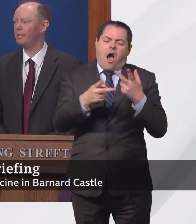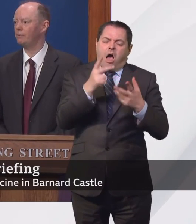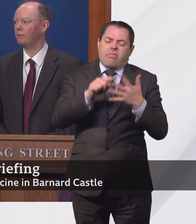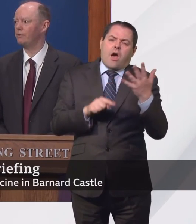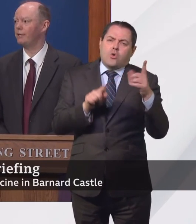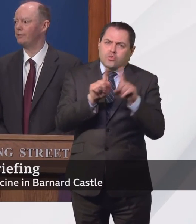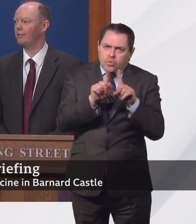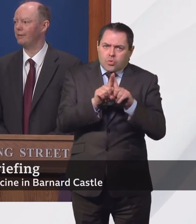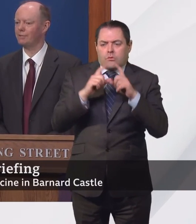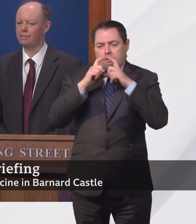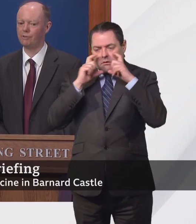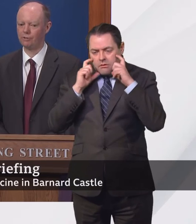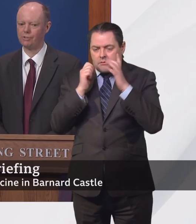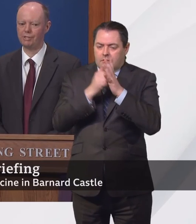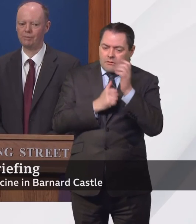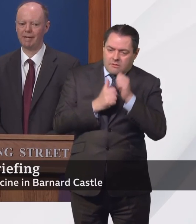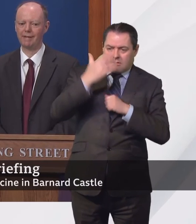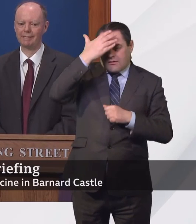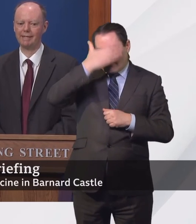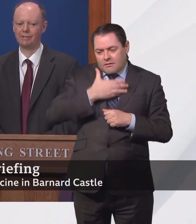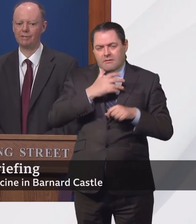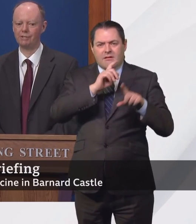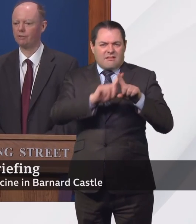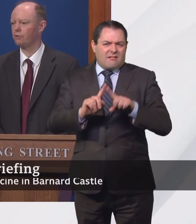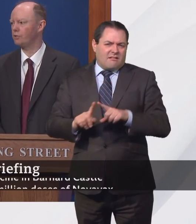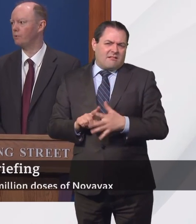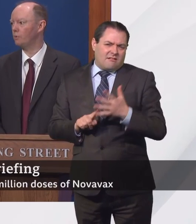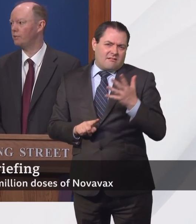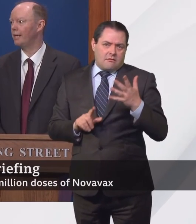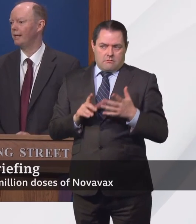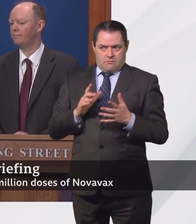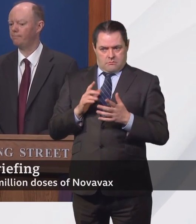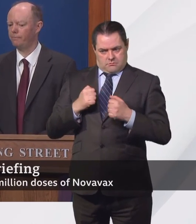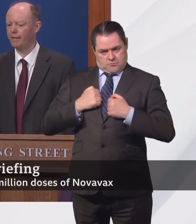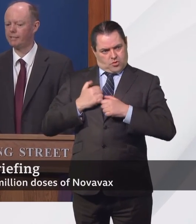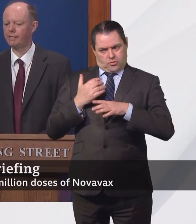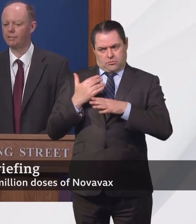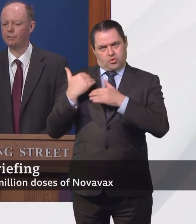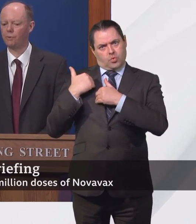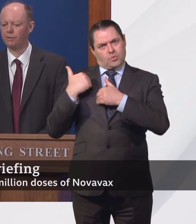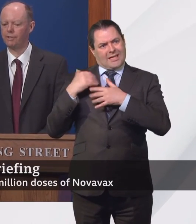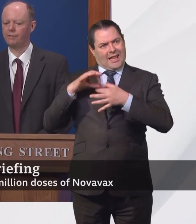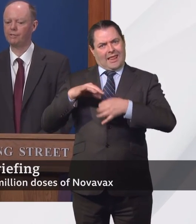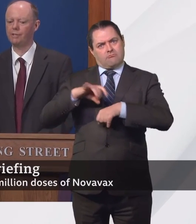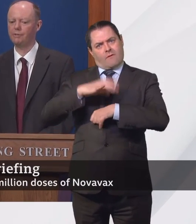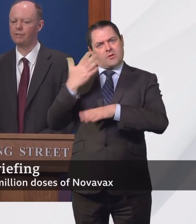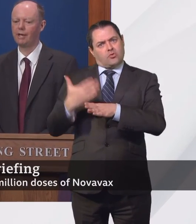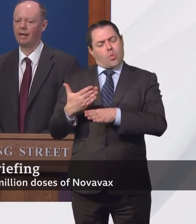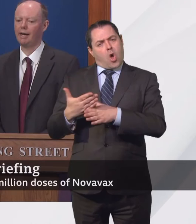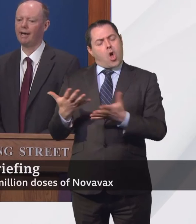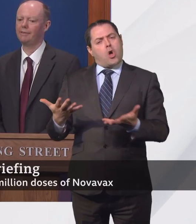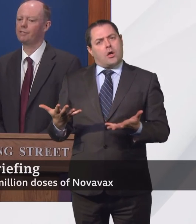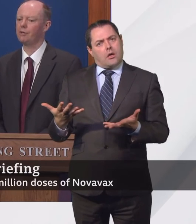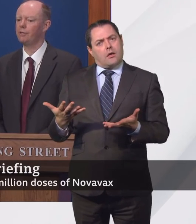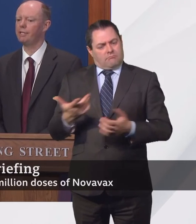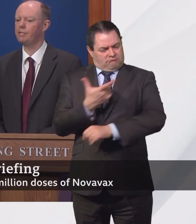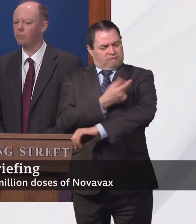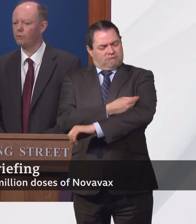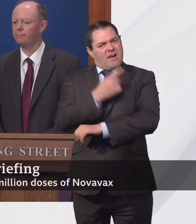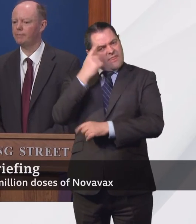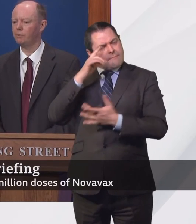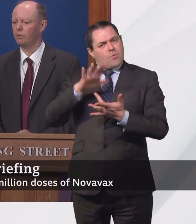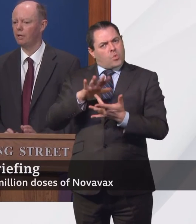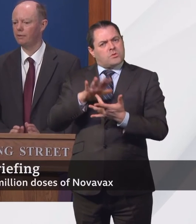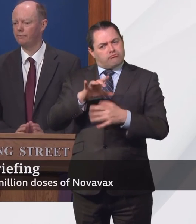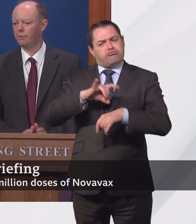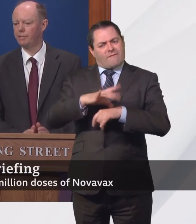the people who they're looking after. It's not just an issue about vaccination, this is across the board. Vaccination is one of those issues. And so it is